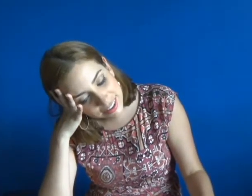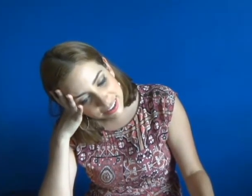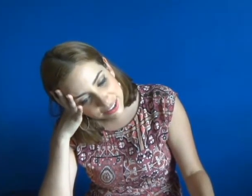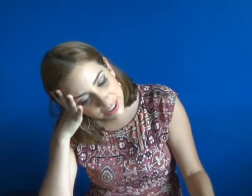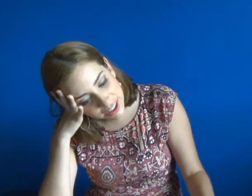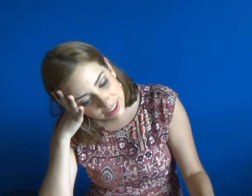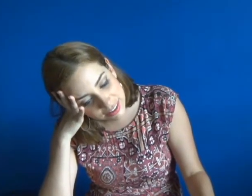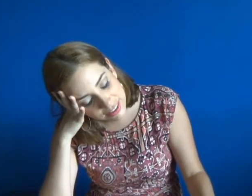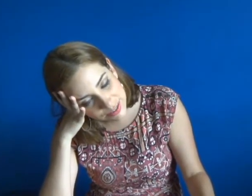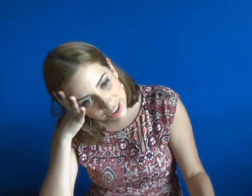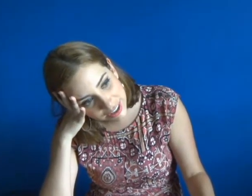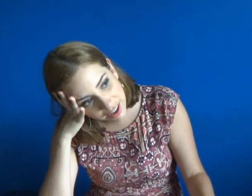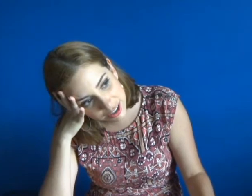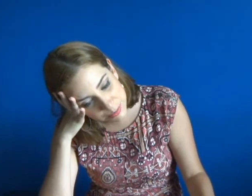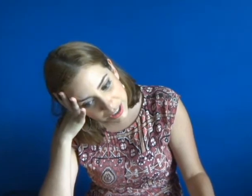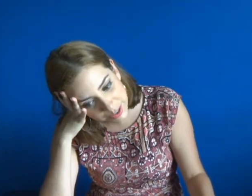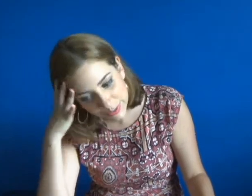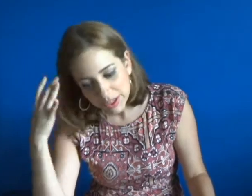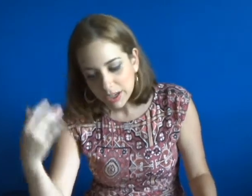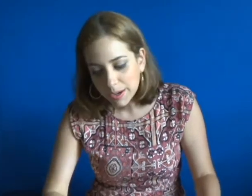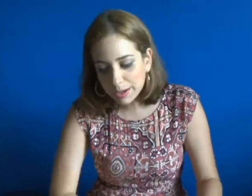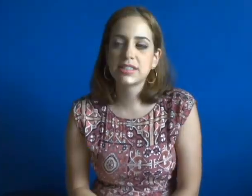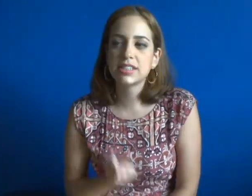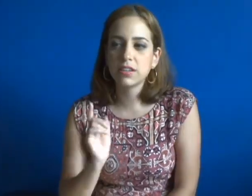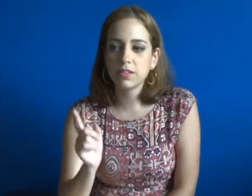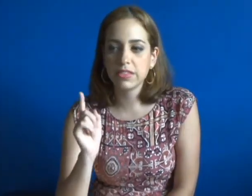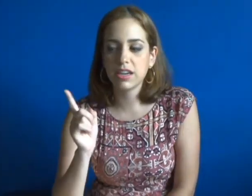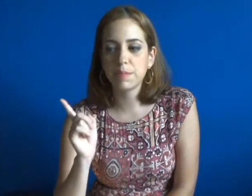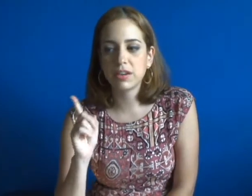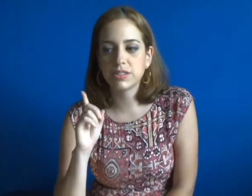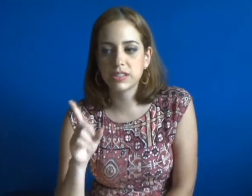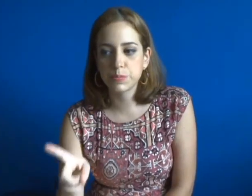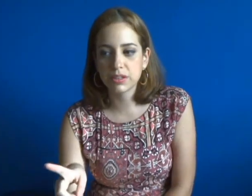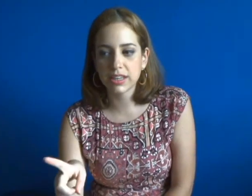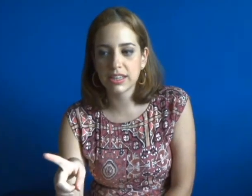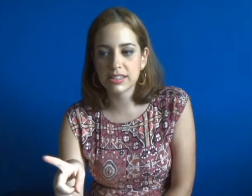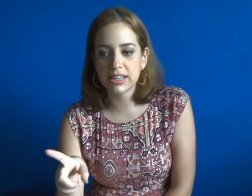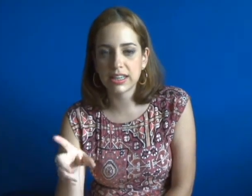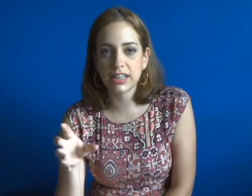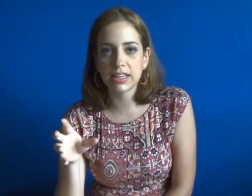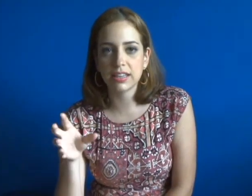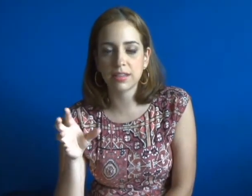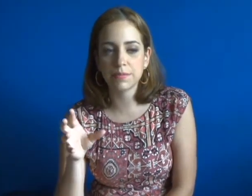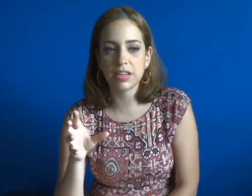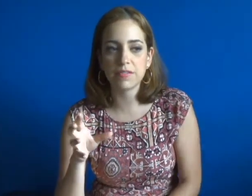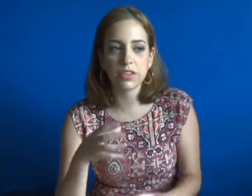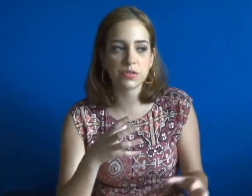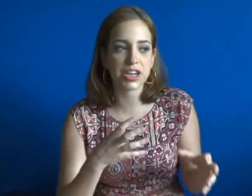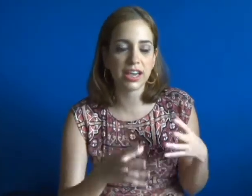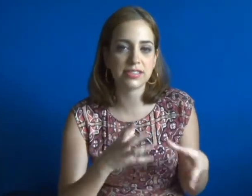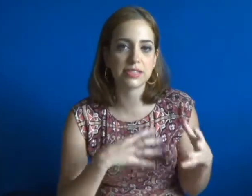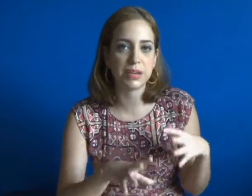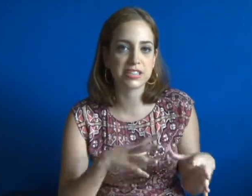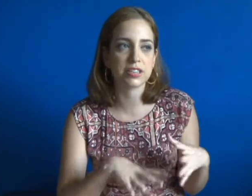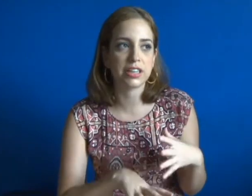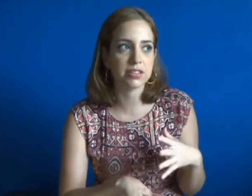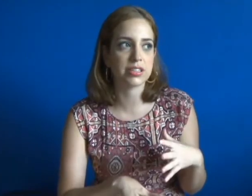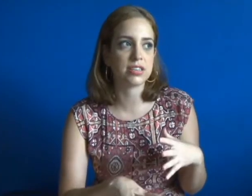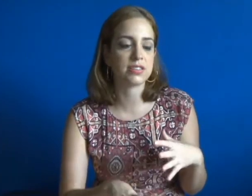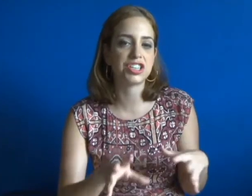Oh my god, it's really hard to be you. But the good thing about this book is that even though she has this mental illness,